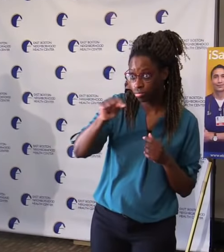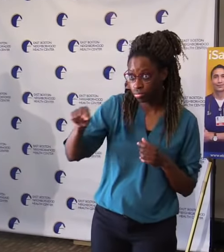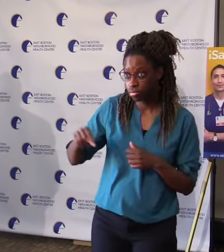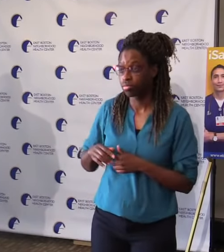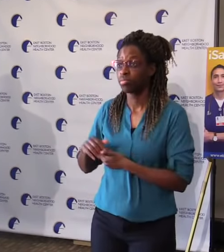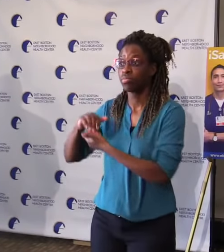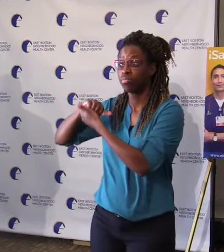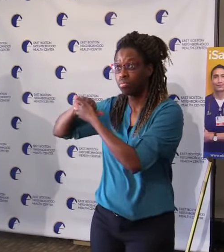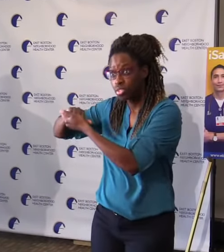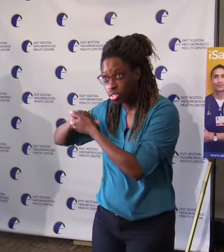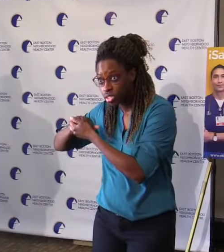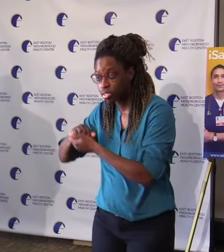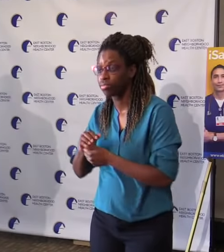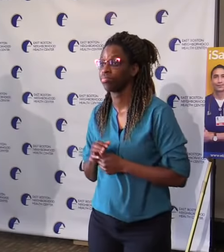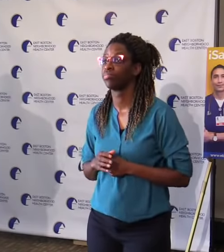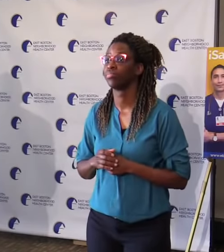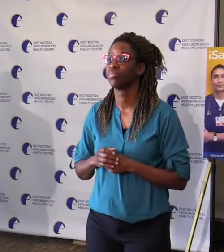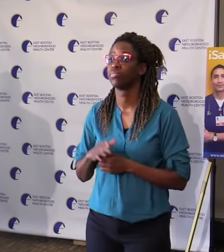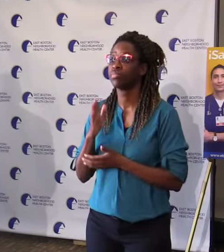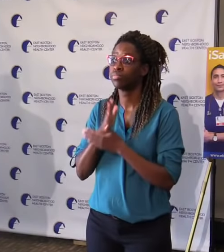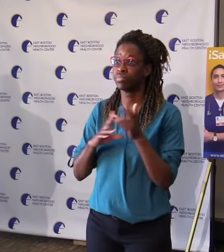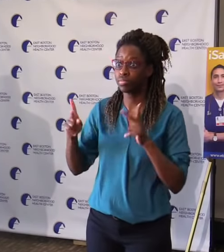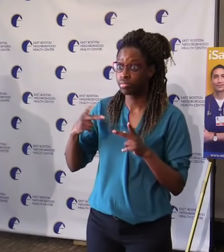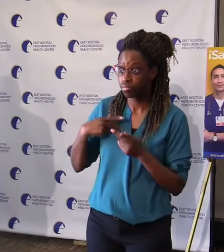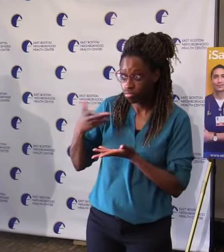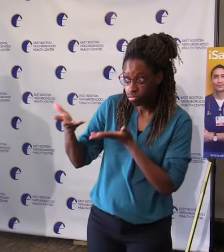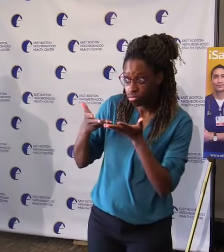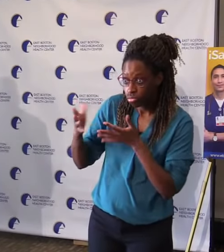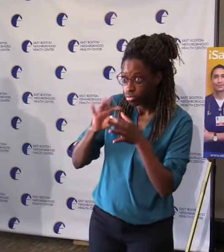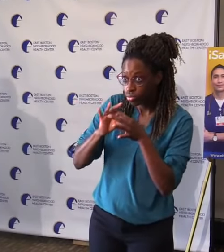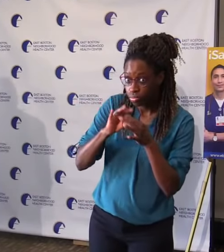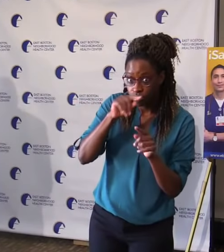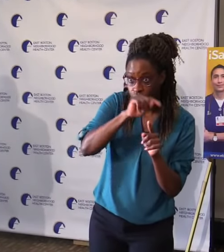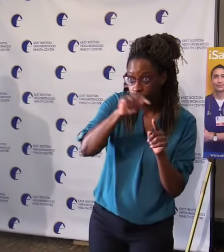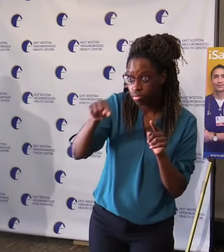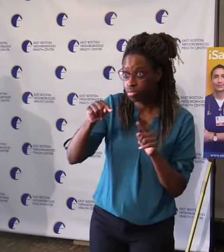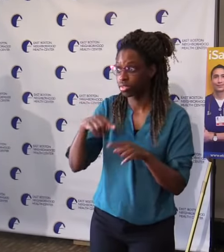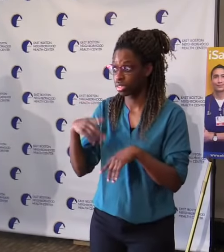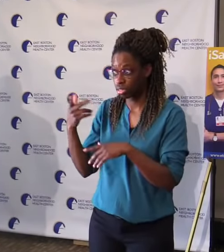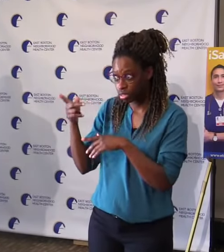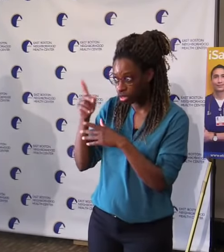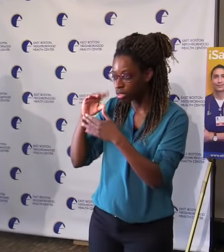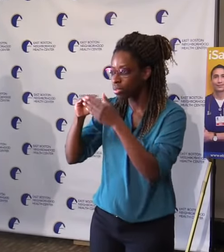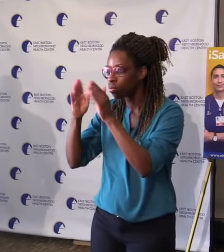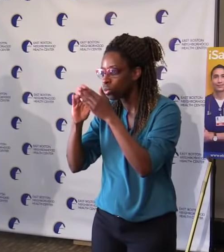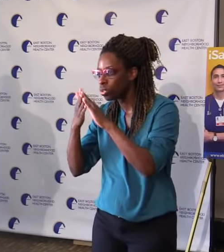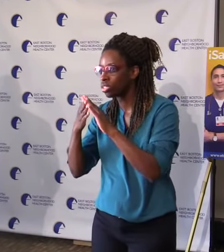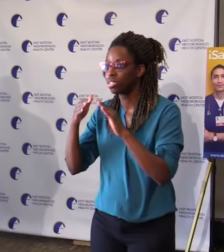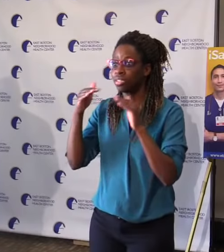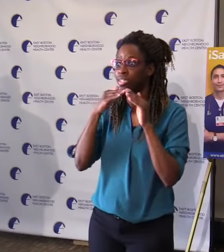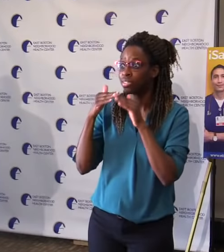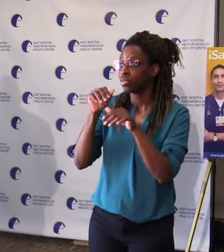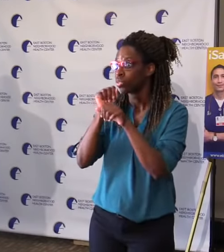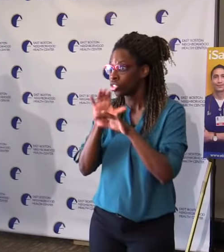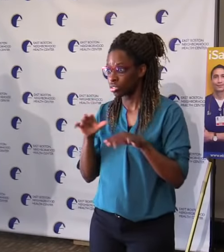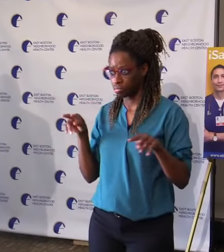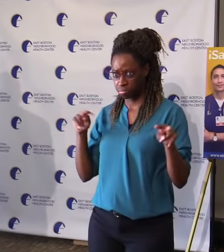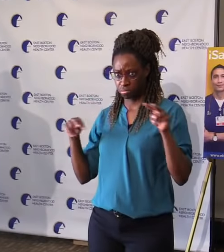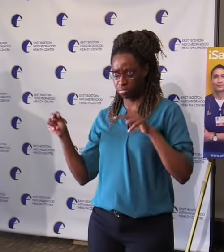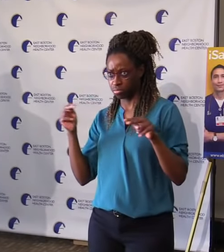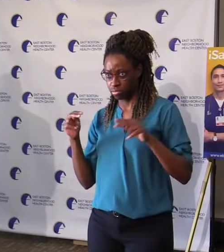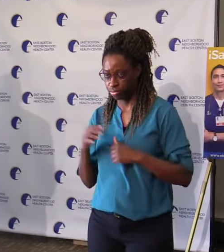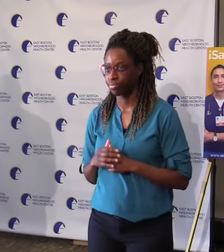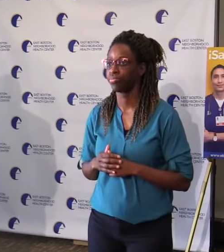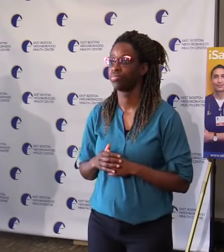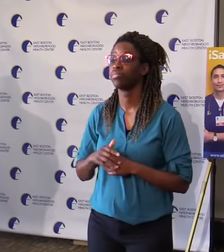may want to get the vaccine. And third, through online and other channels, it directly encourages